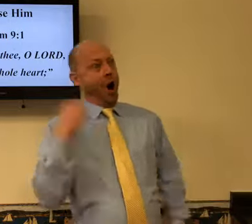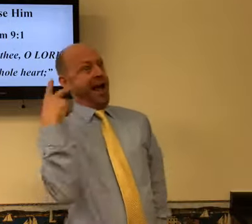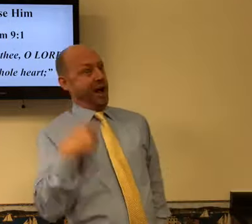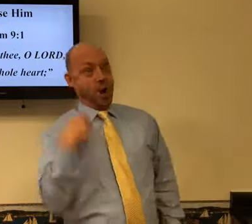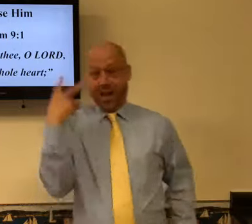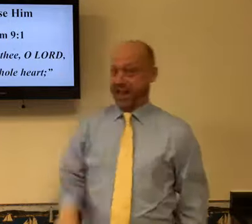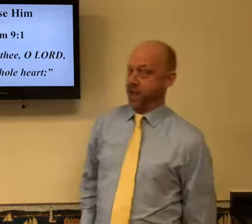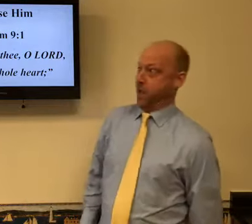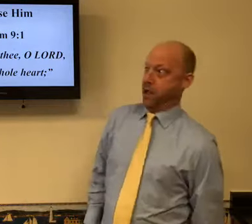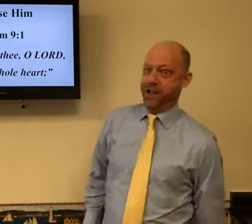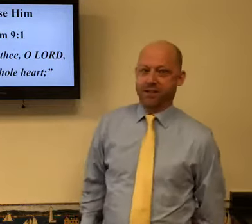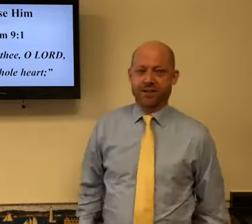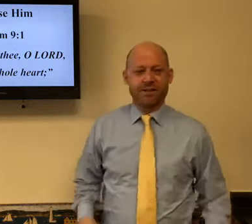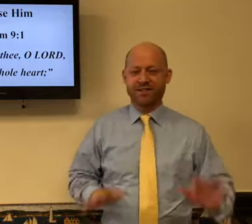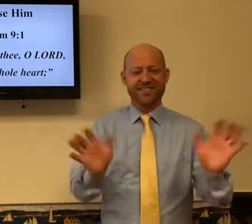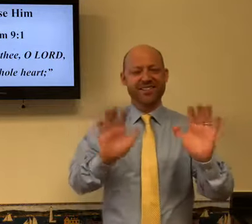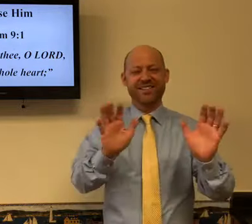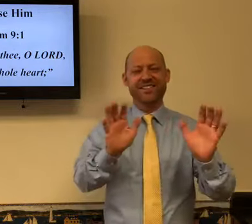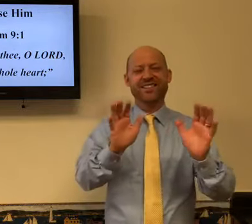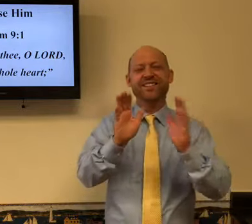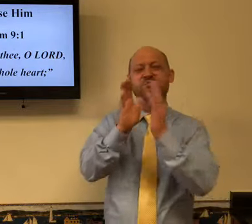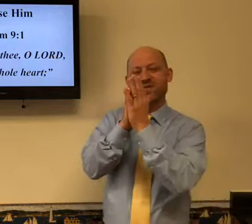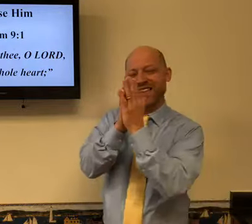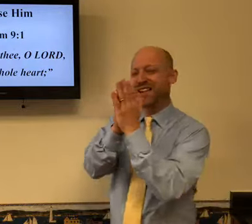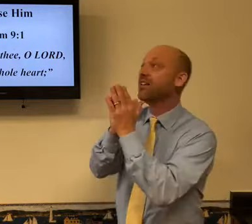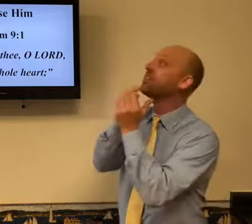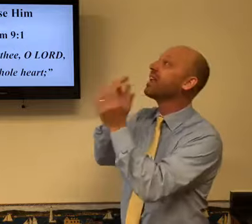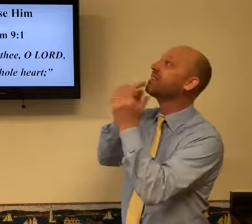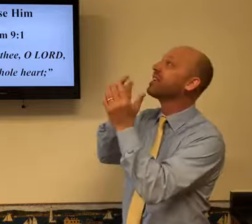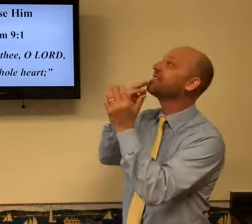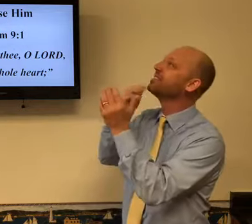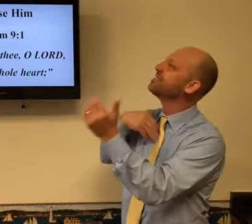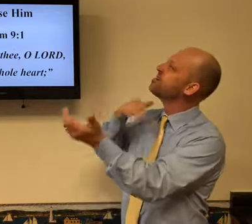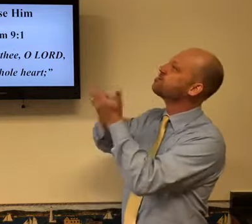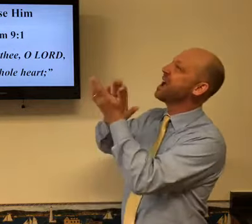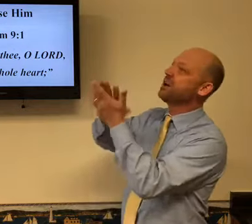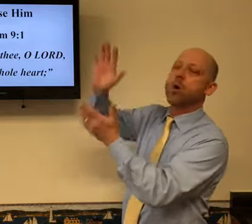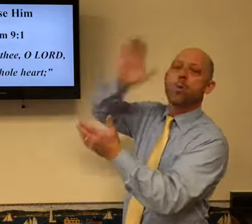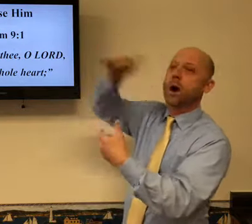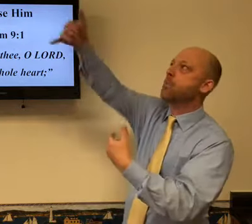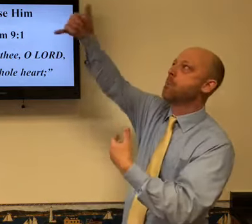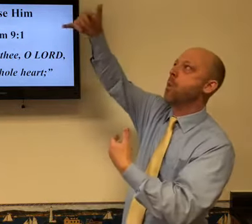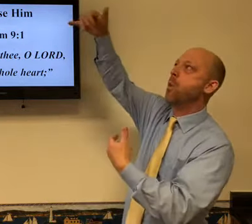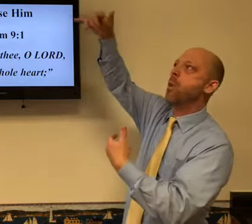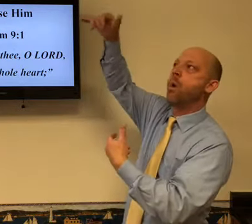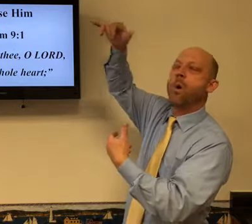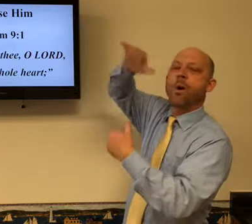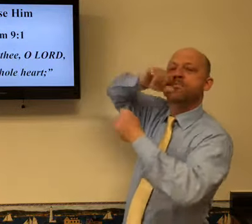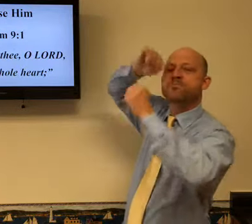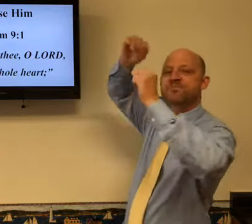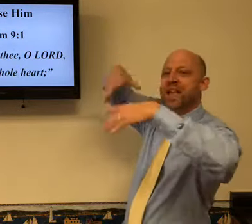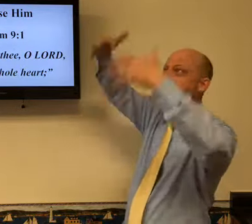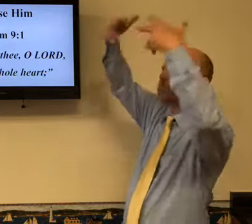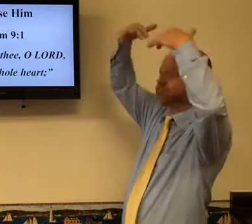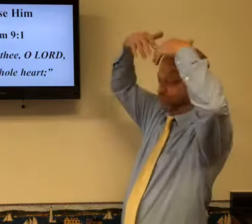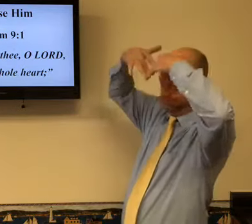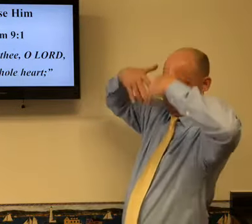praise the Lord. I want people to look at me. Oh, look at me. No. Have real, genuine thanks and real, genuine praise for the Lord.